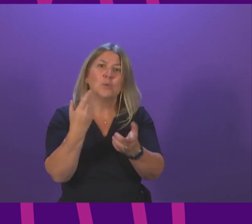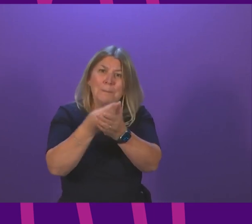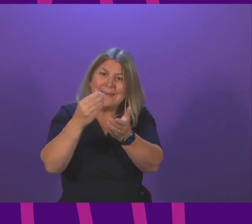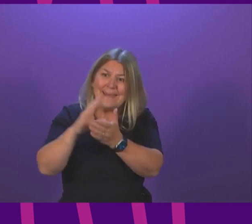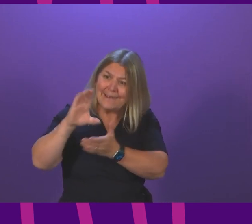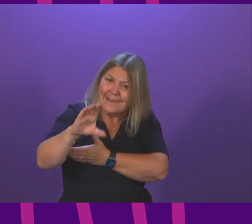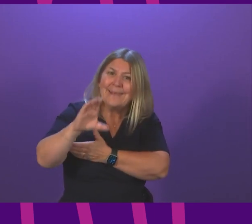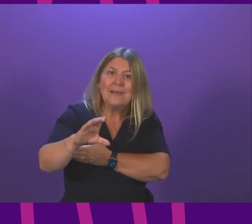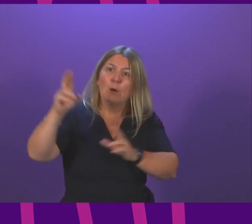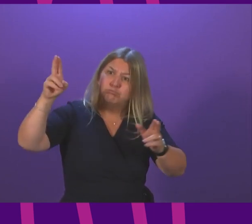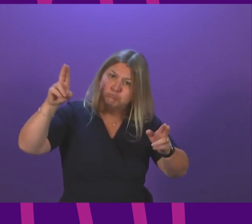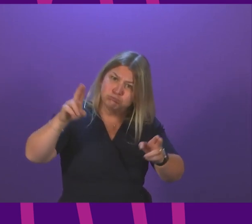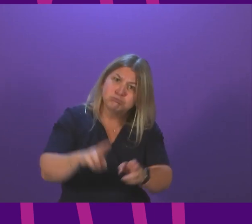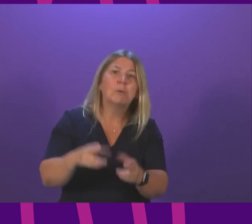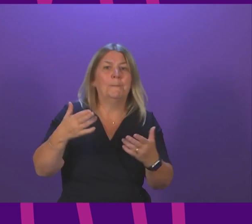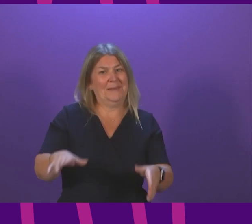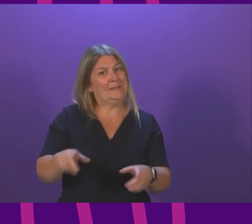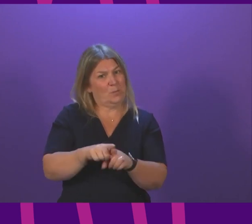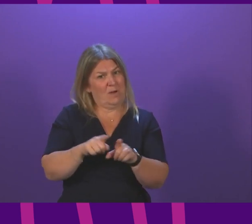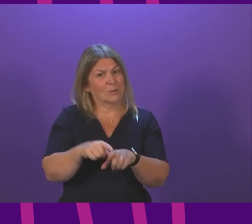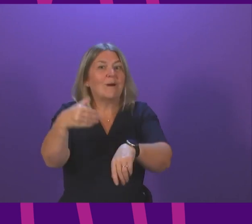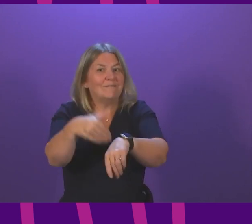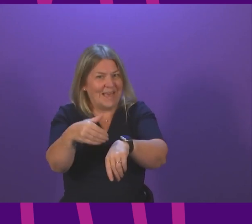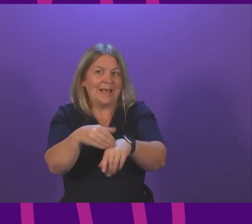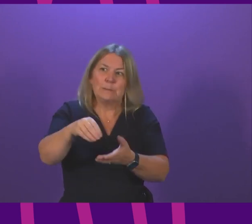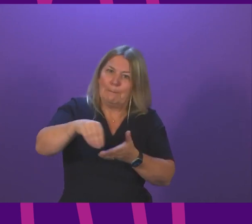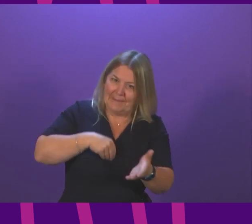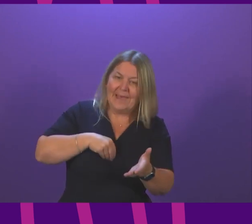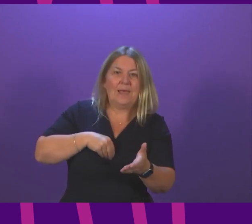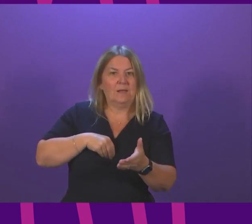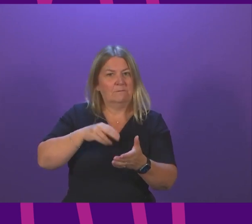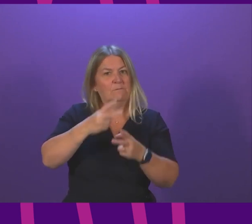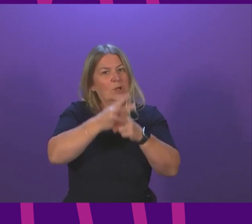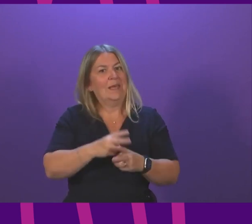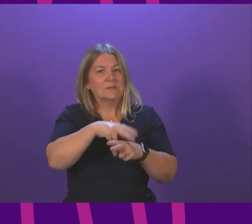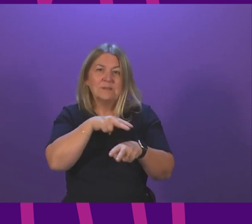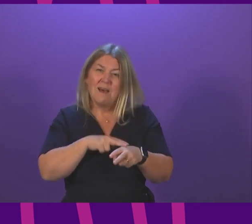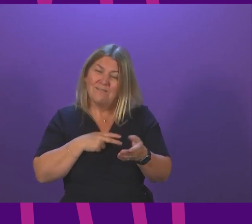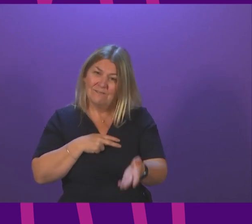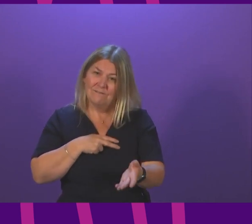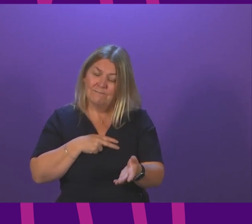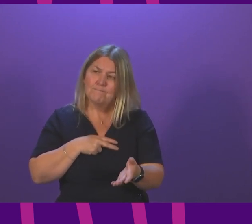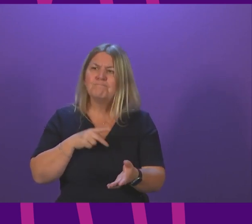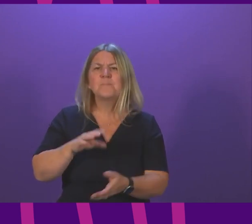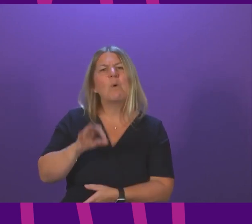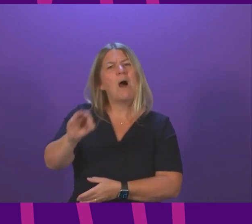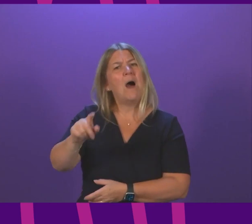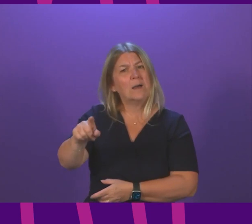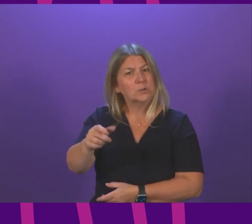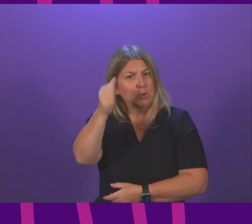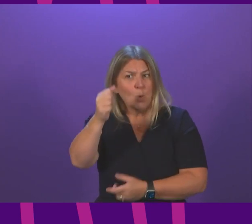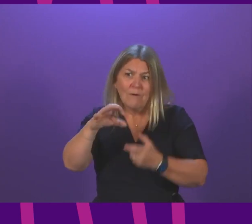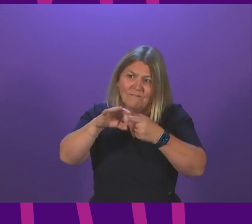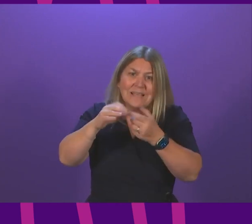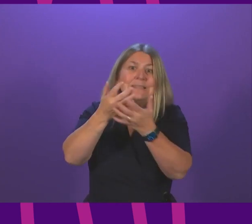and social care has impacted on the vacancies and the pay available and can I ask the first minister how many vacancies there are